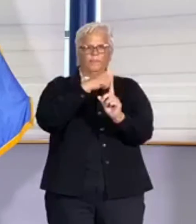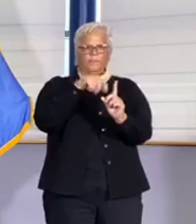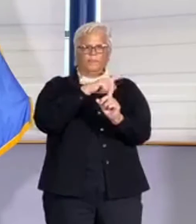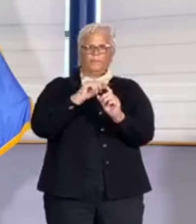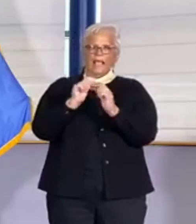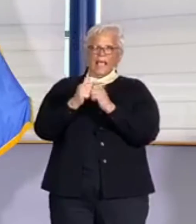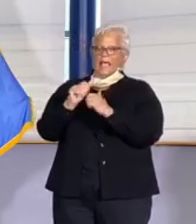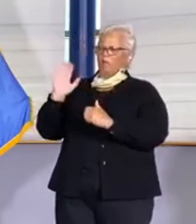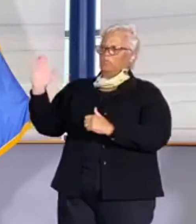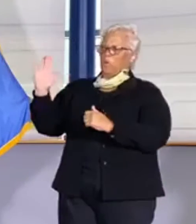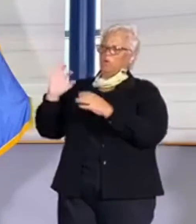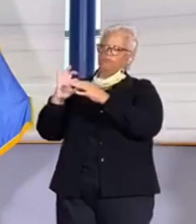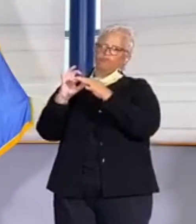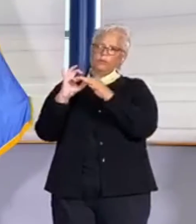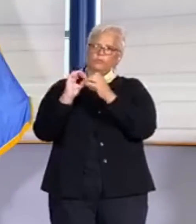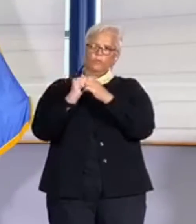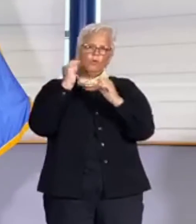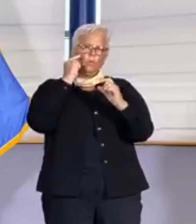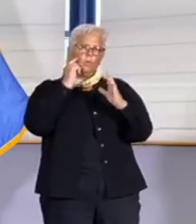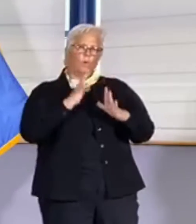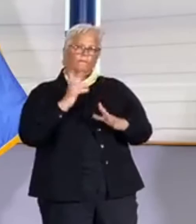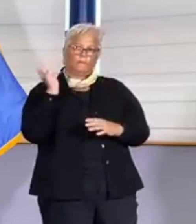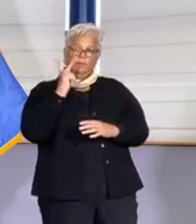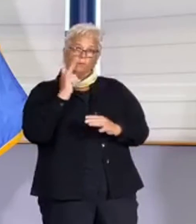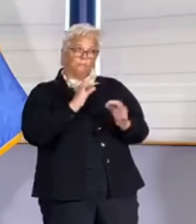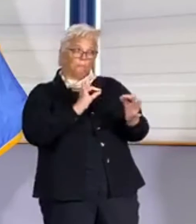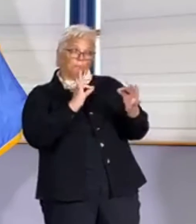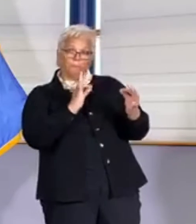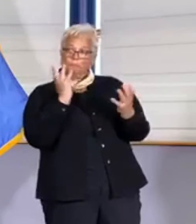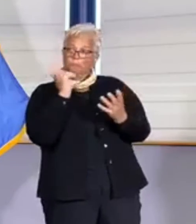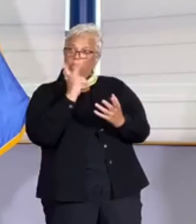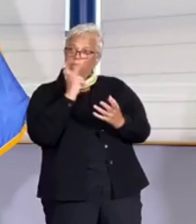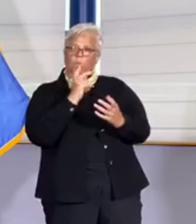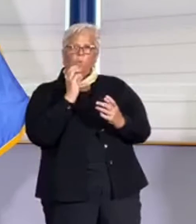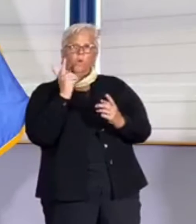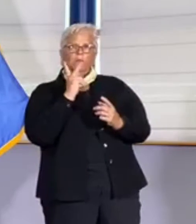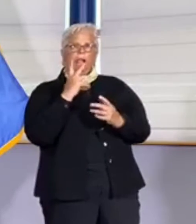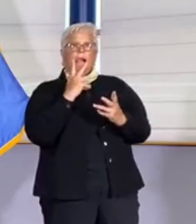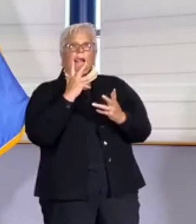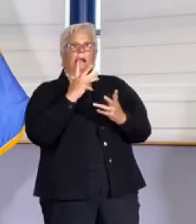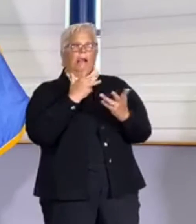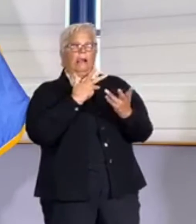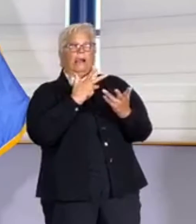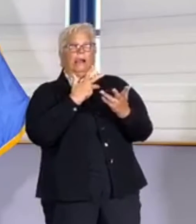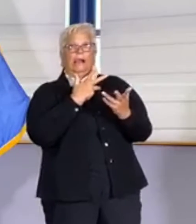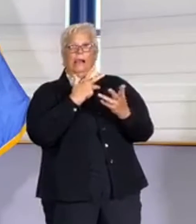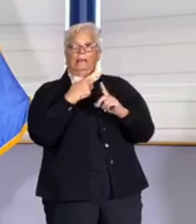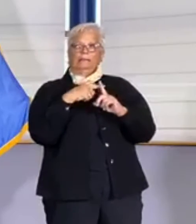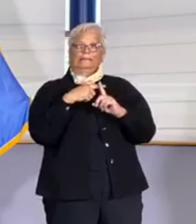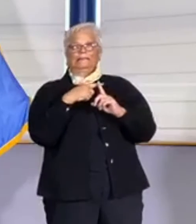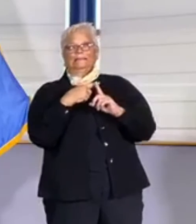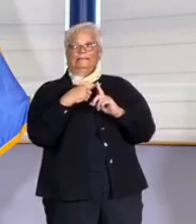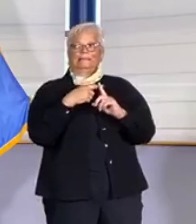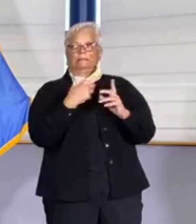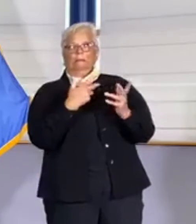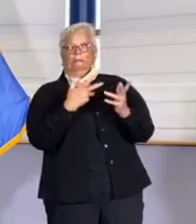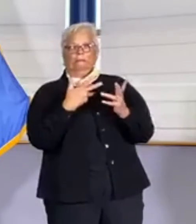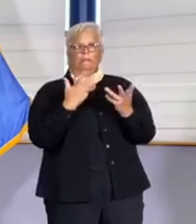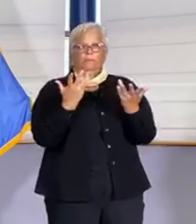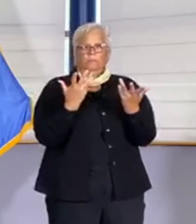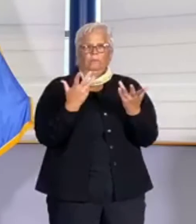You know, I really feel like that the governor is setting a baseline